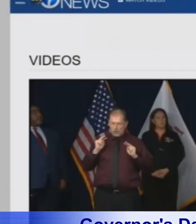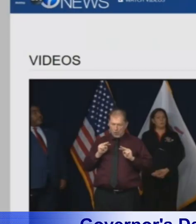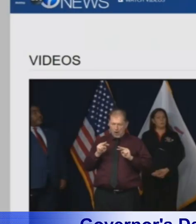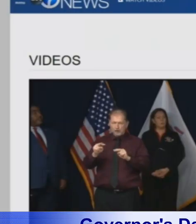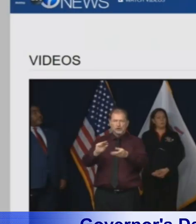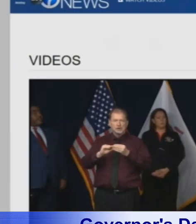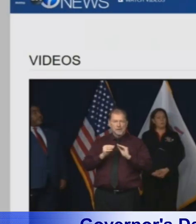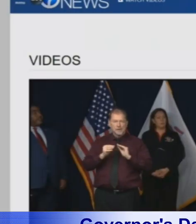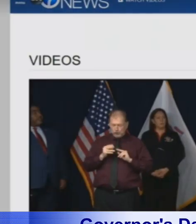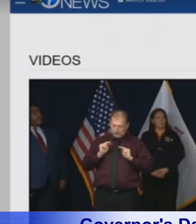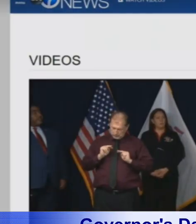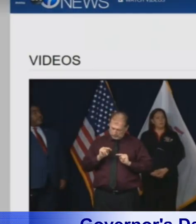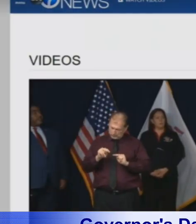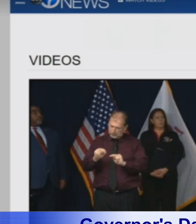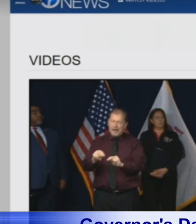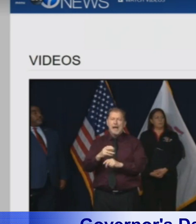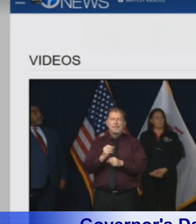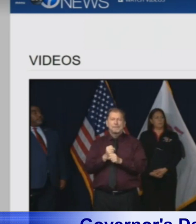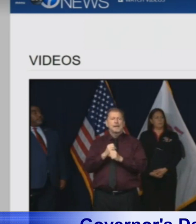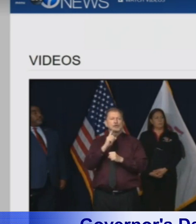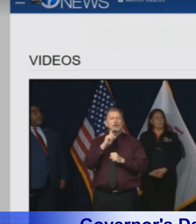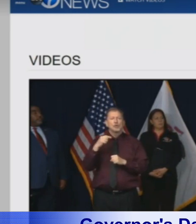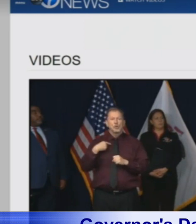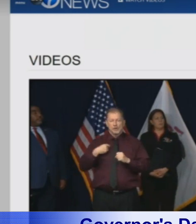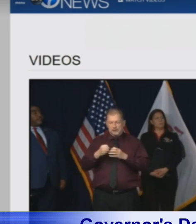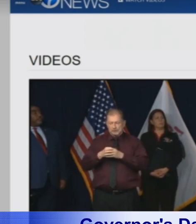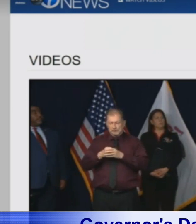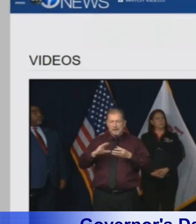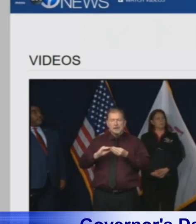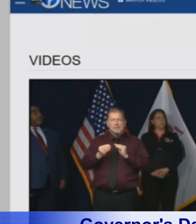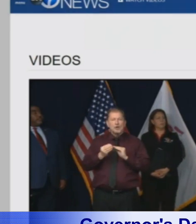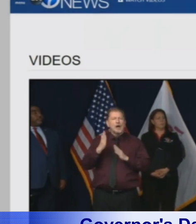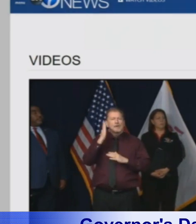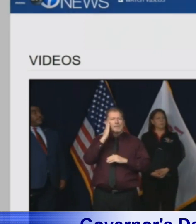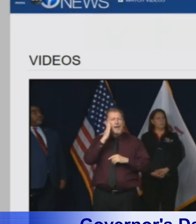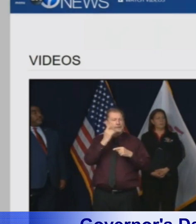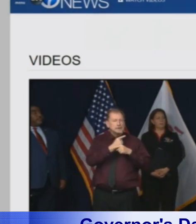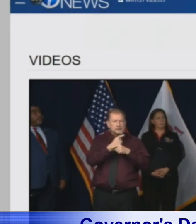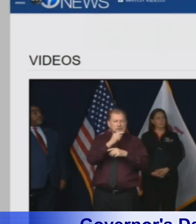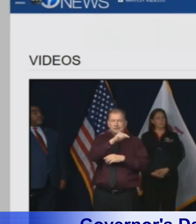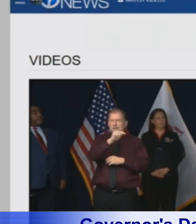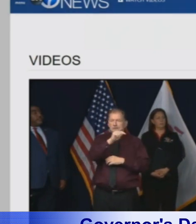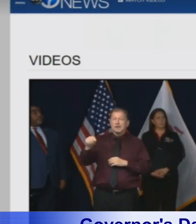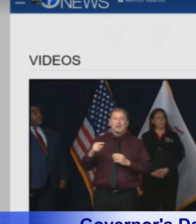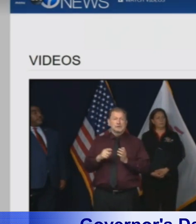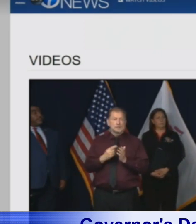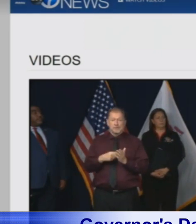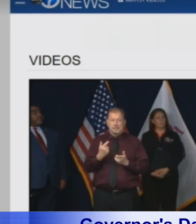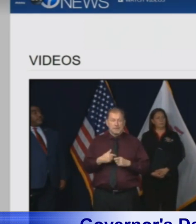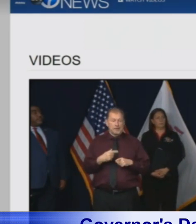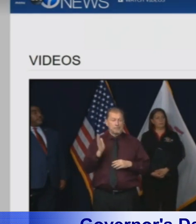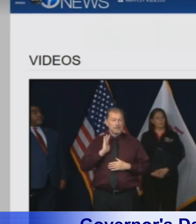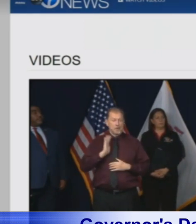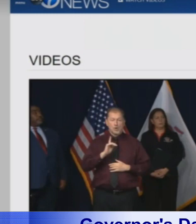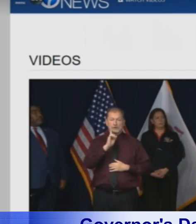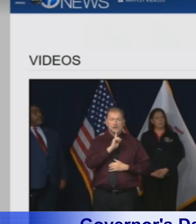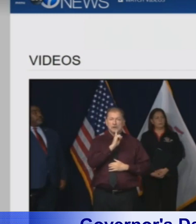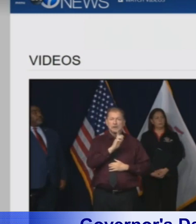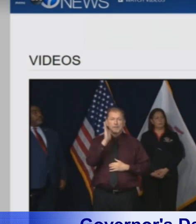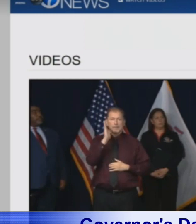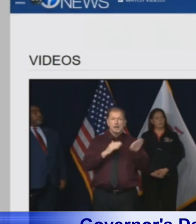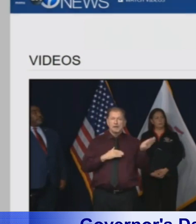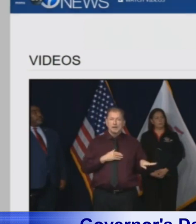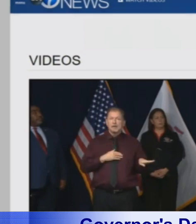It's a state to expand the number of available beds. Sometimes that means moving two beds into a room that used to have one.